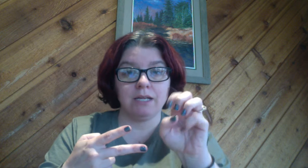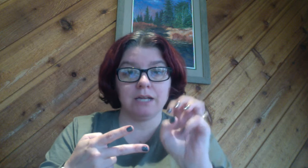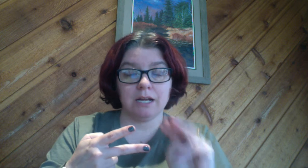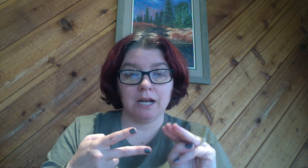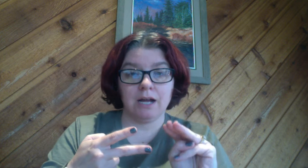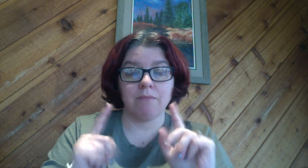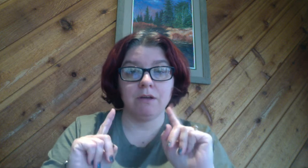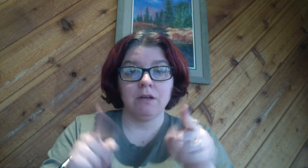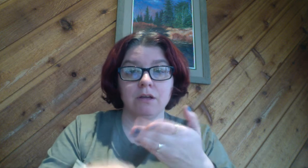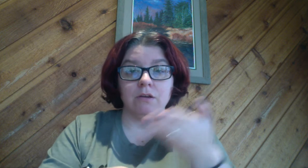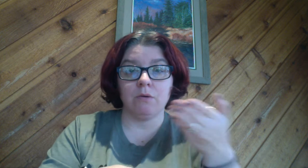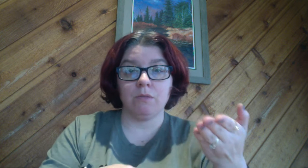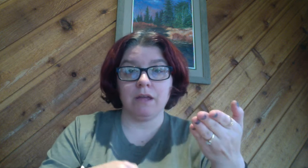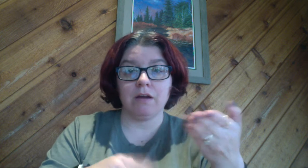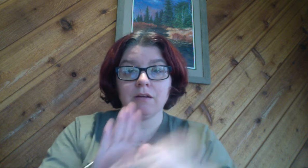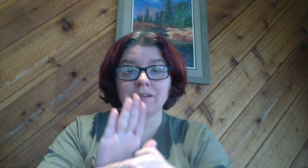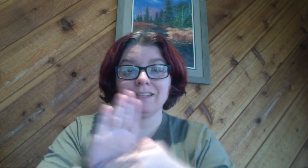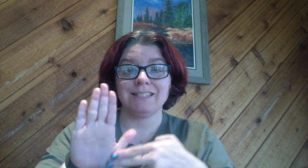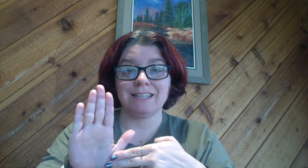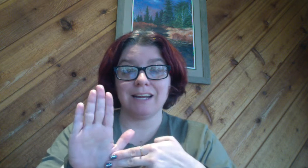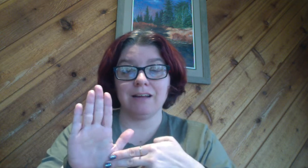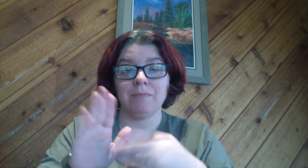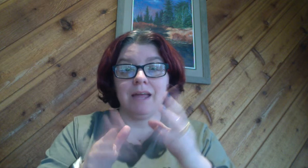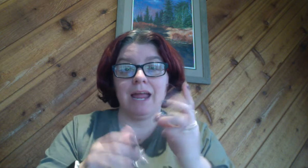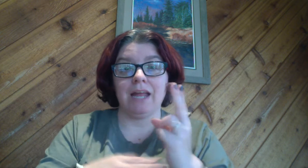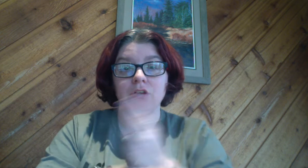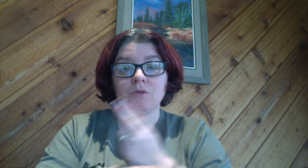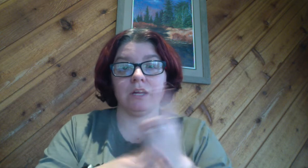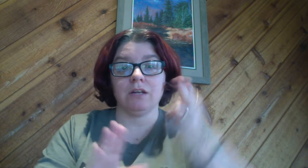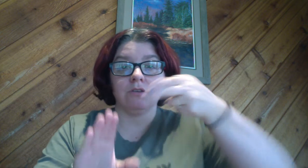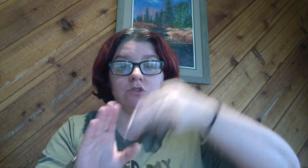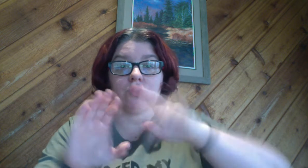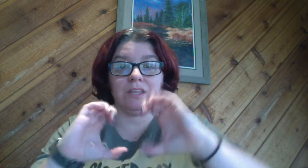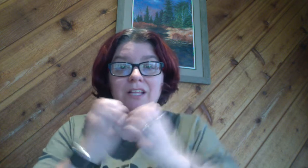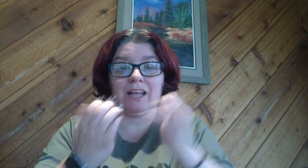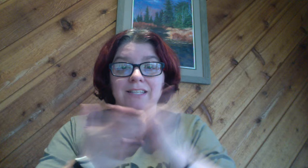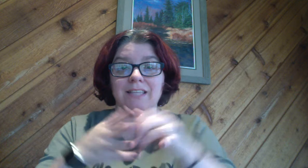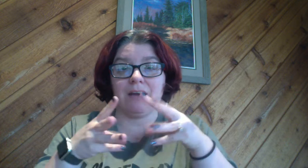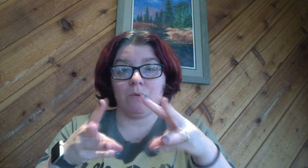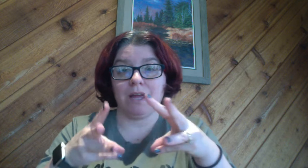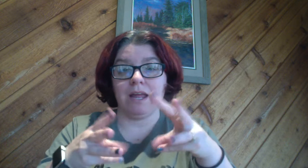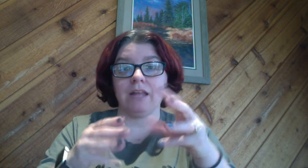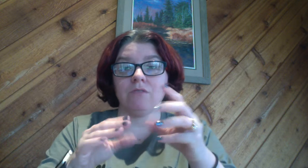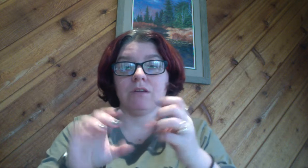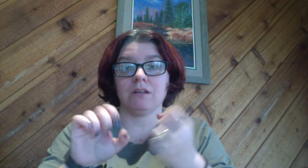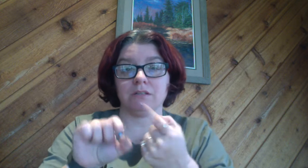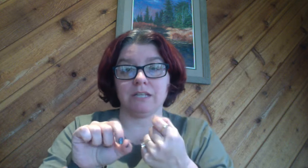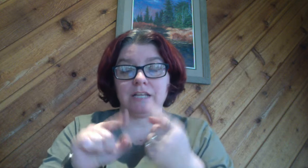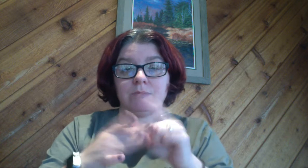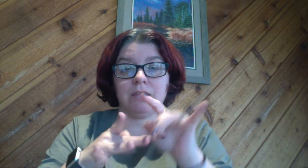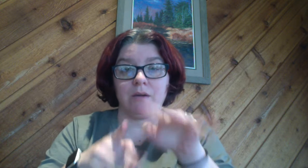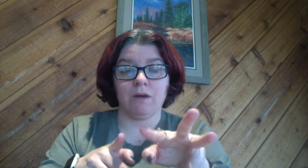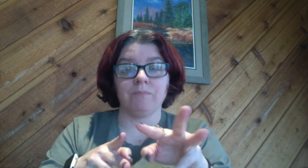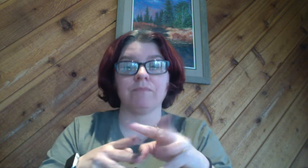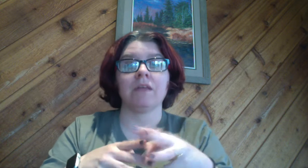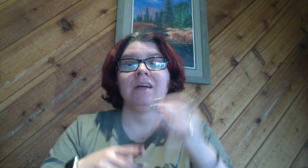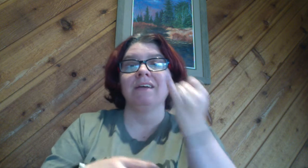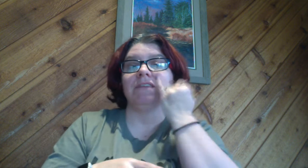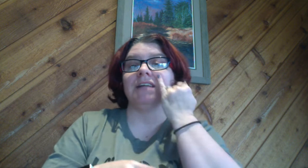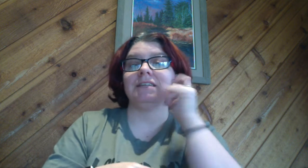.com go there sign up and you can join the class that way and you can text me that way that's